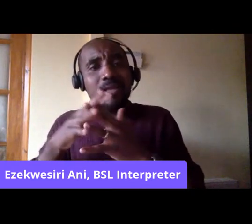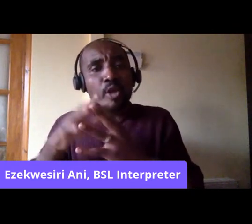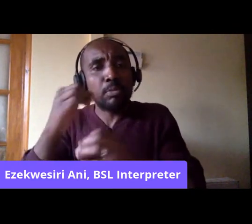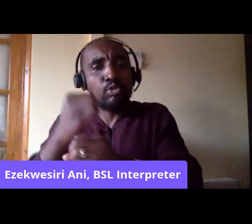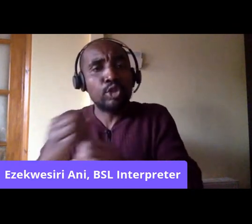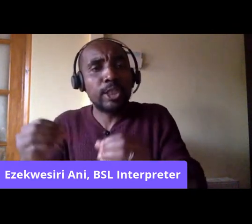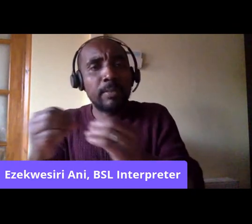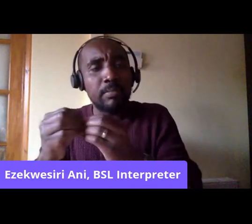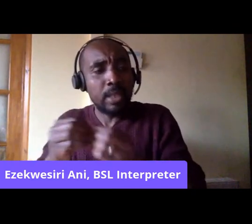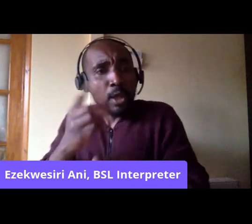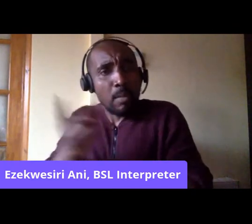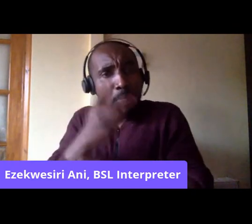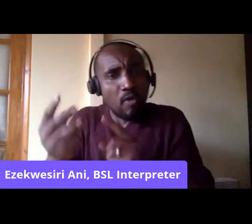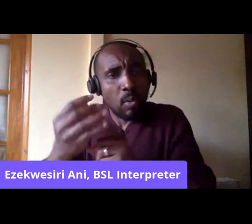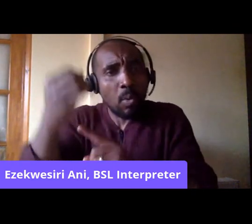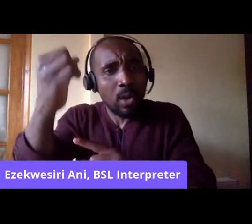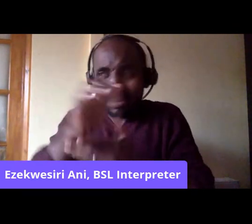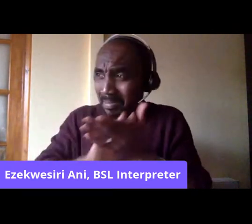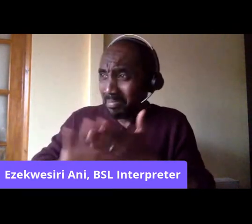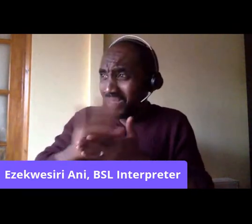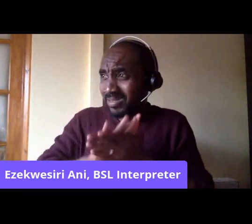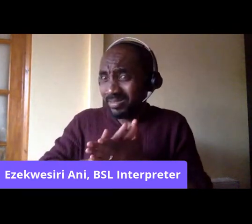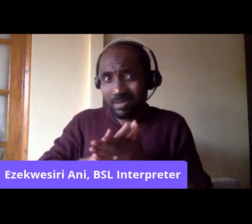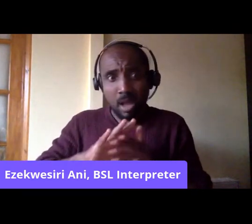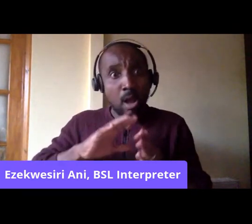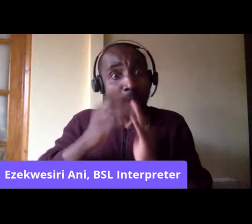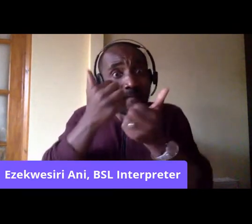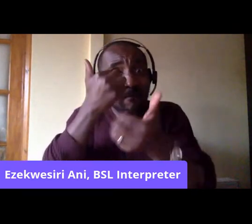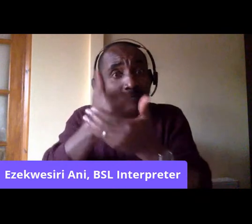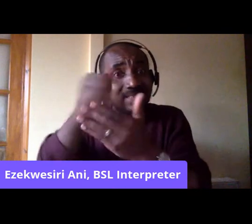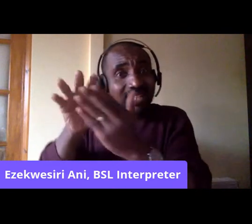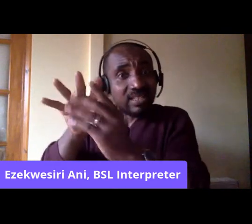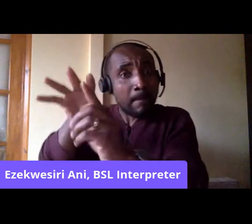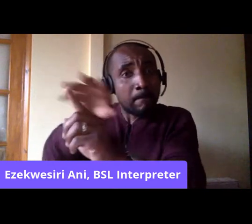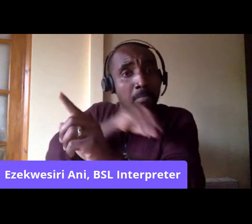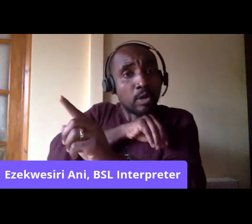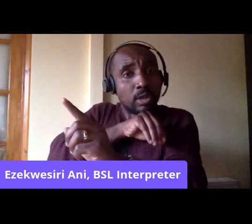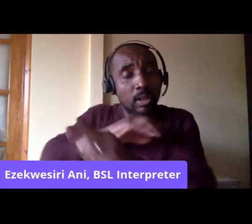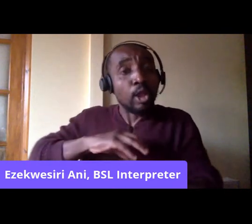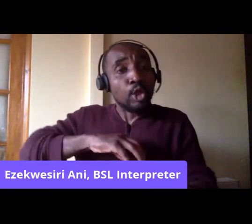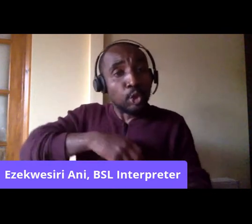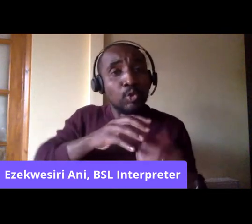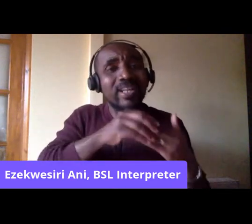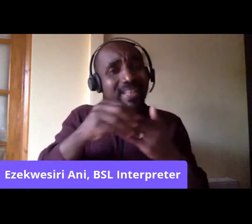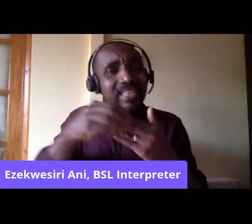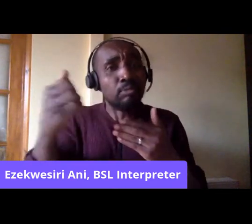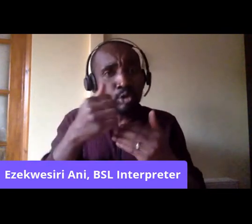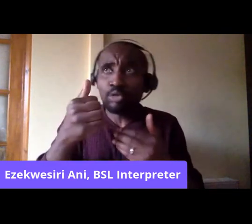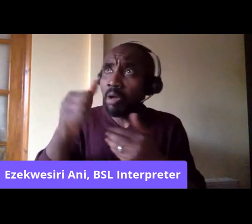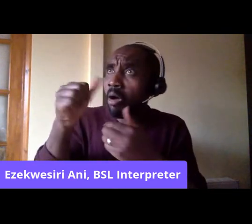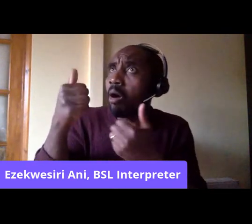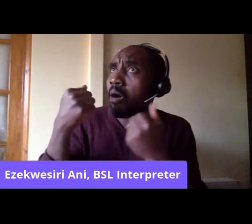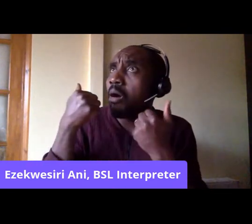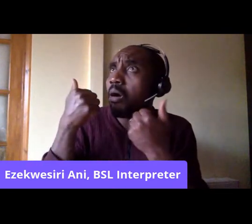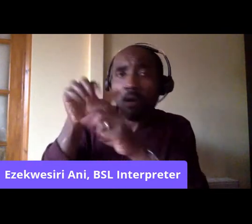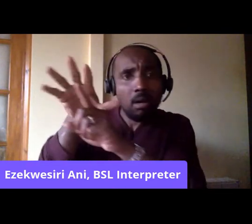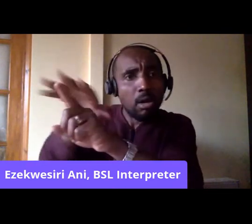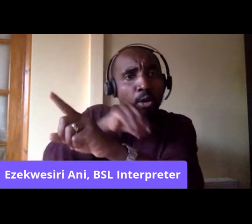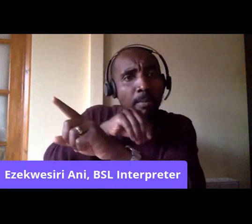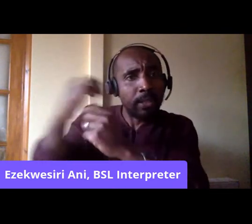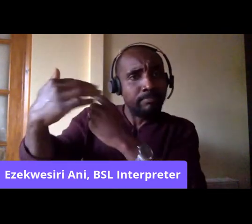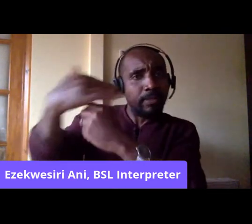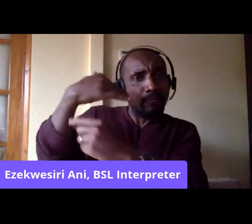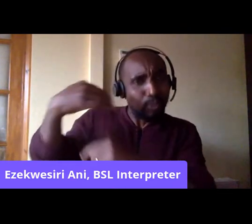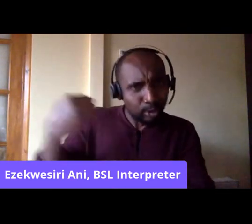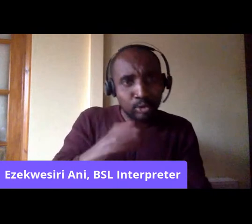from which the trade union leadership can learn. So I think, you know, that those